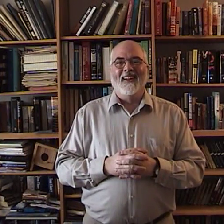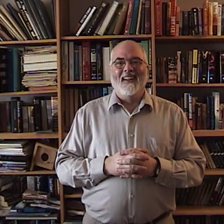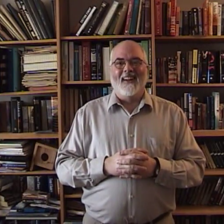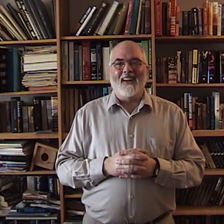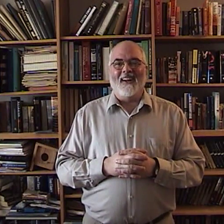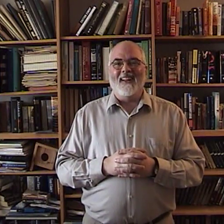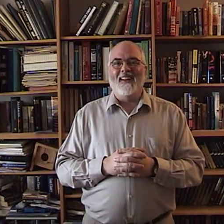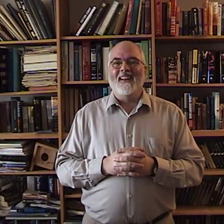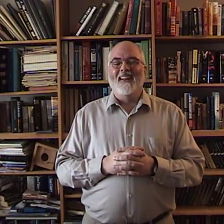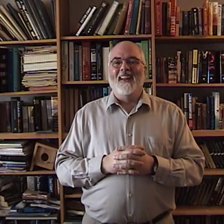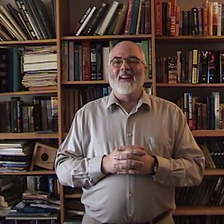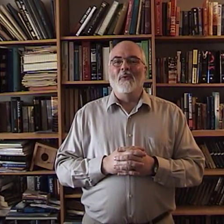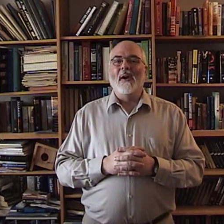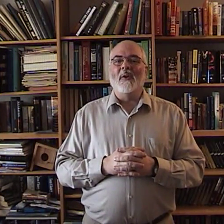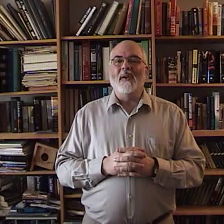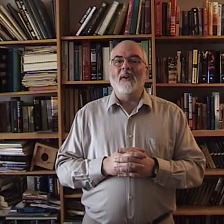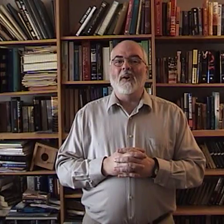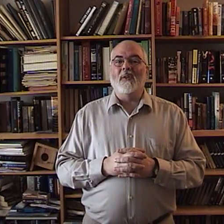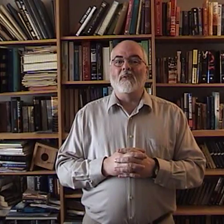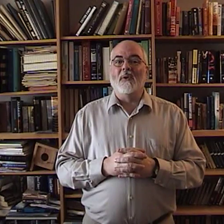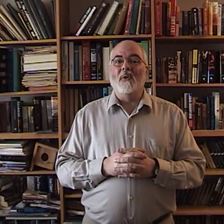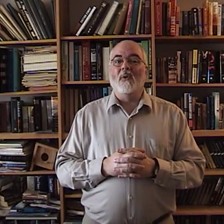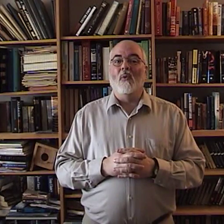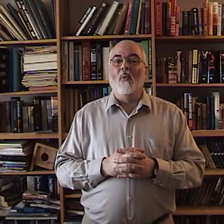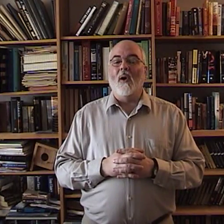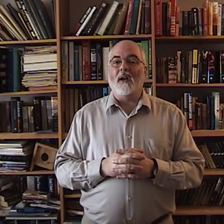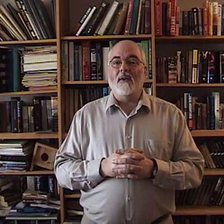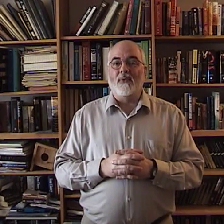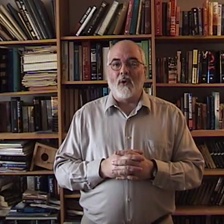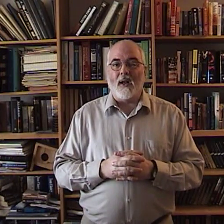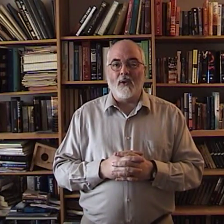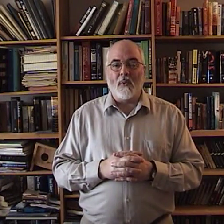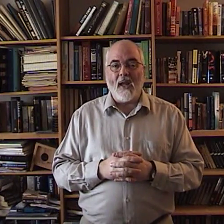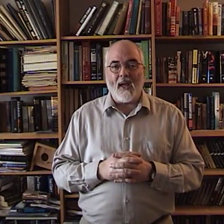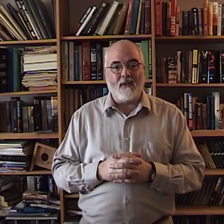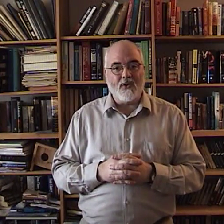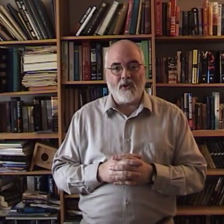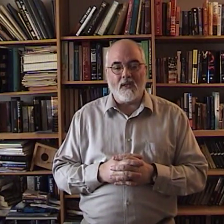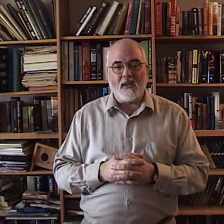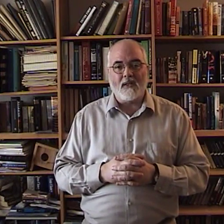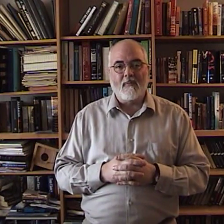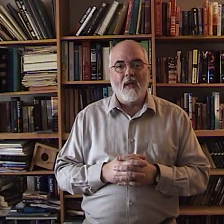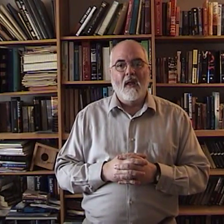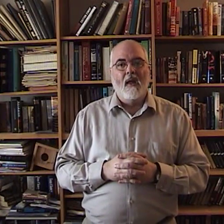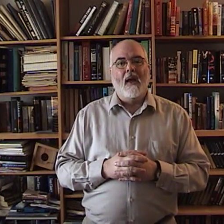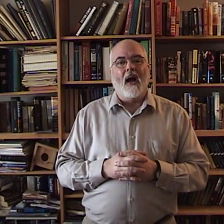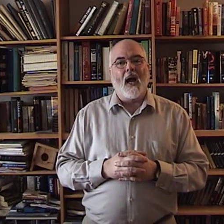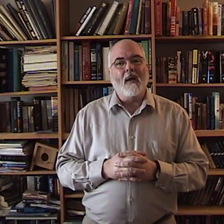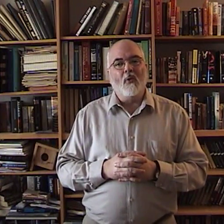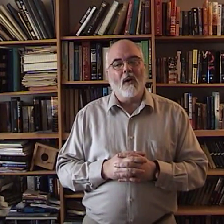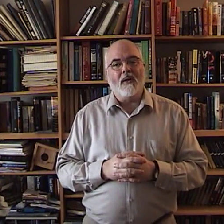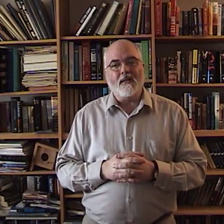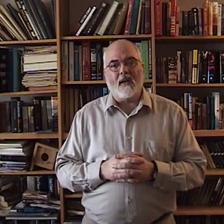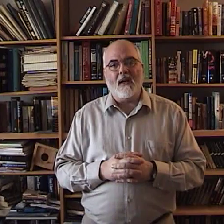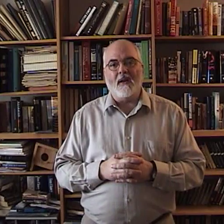we are going to go through what a friend we have in Jesus. I am going to sing it